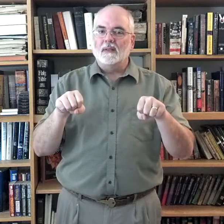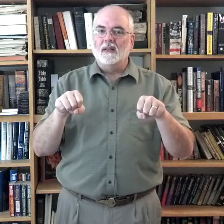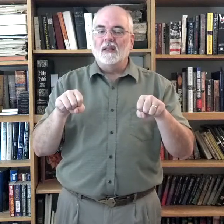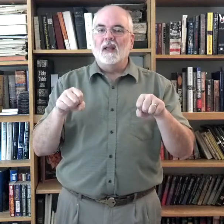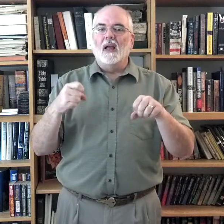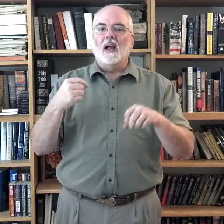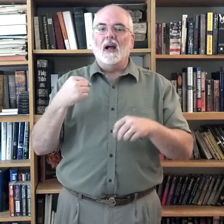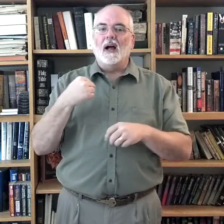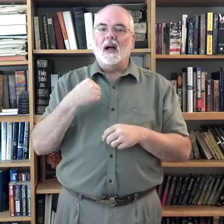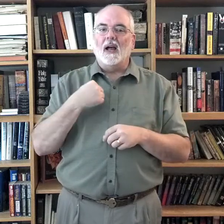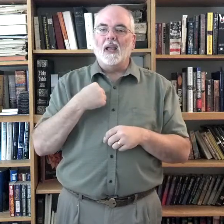I.